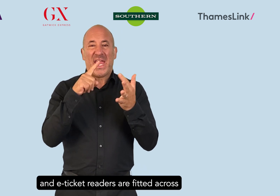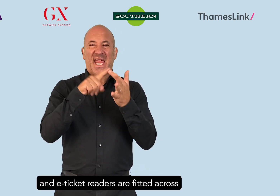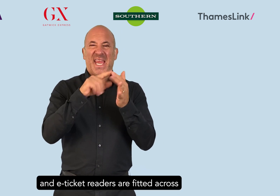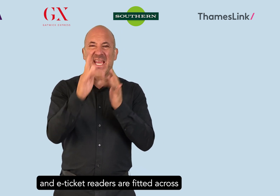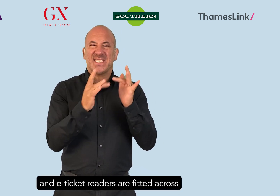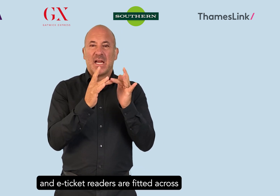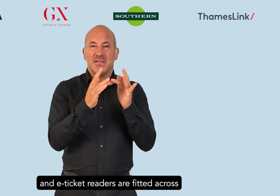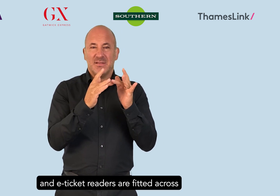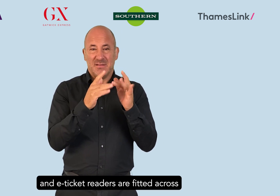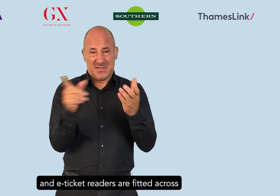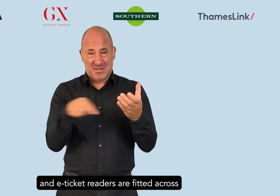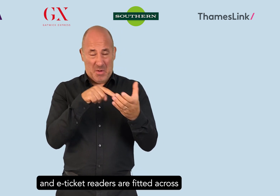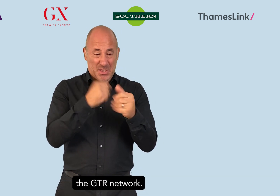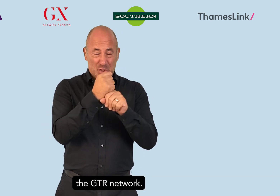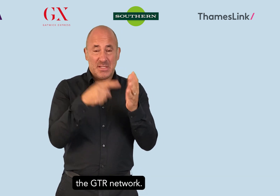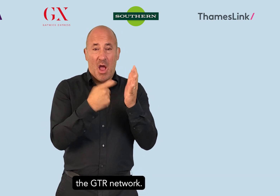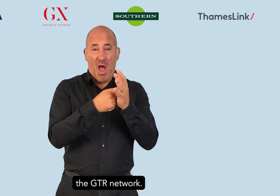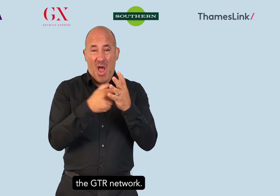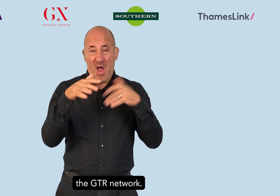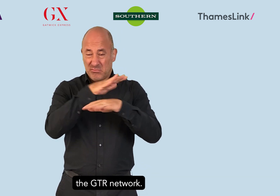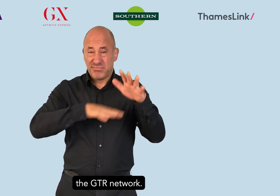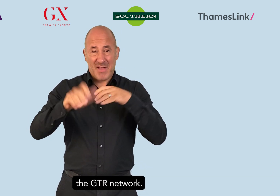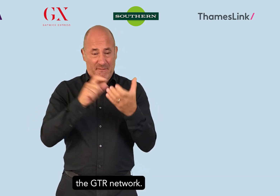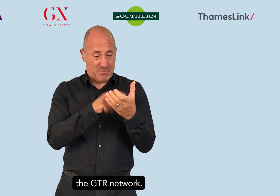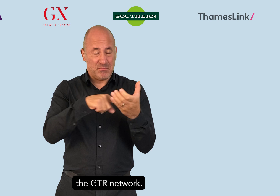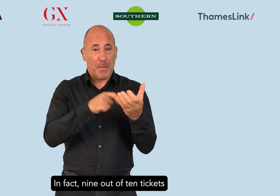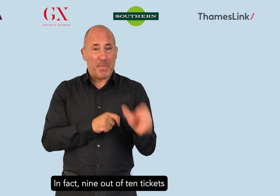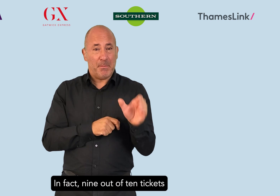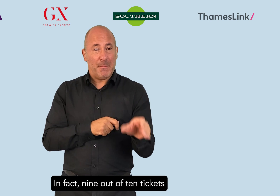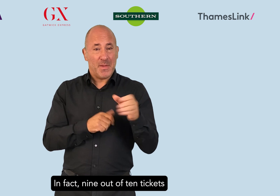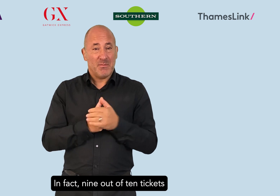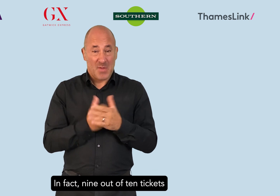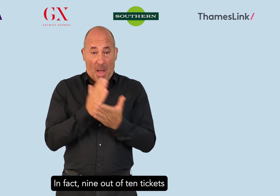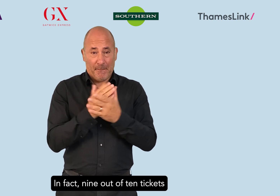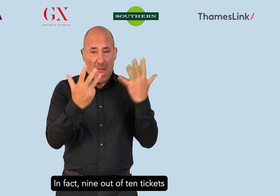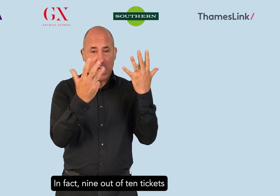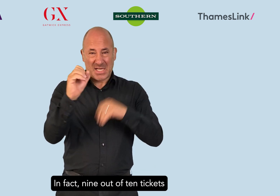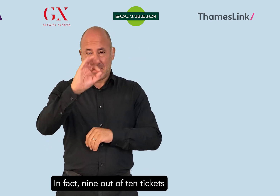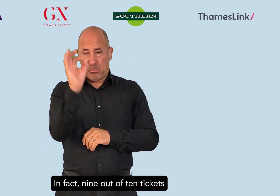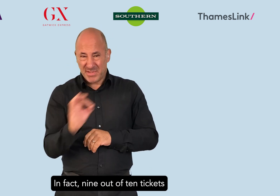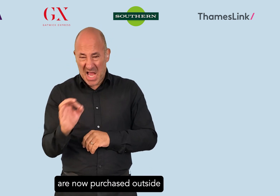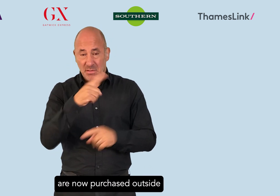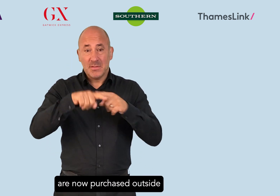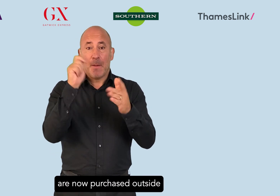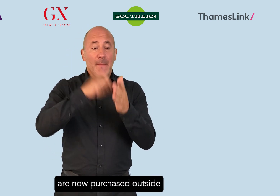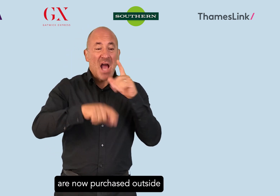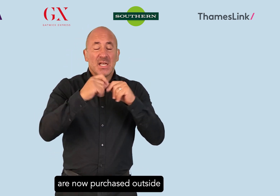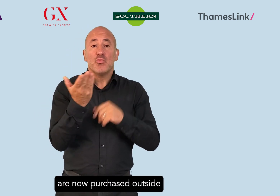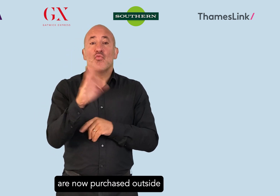e-ticket readers are fitted across the GTR network. In fact, 9 out of 10 tickets are now purchased outside